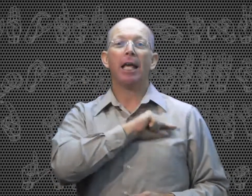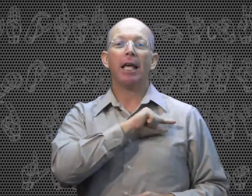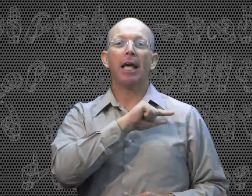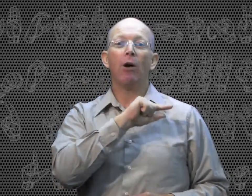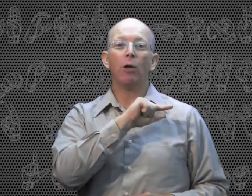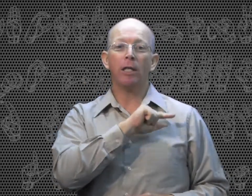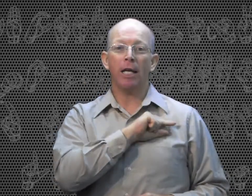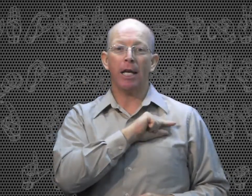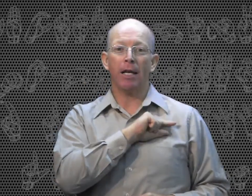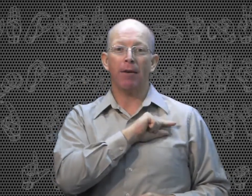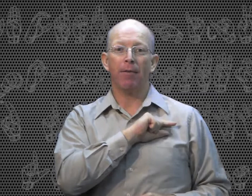Guilty.